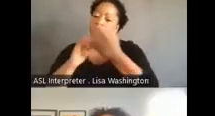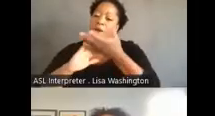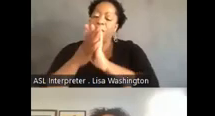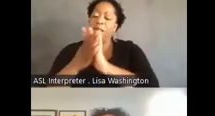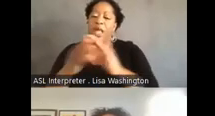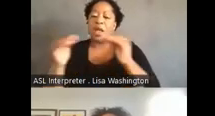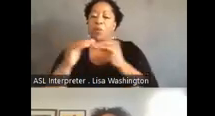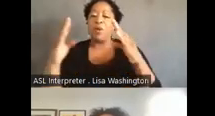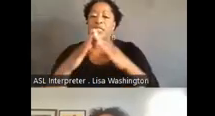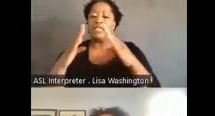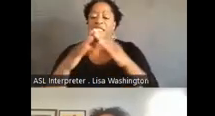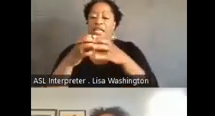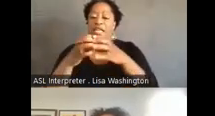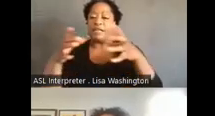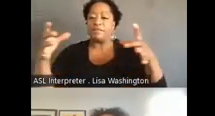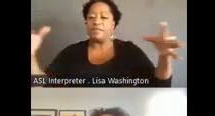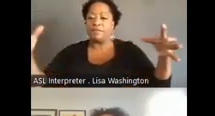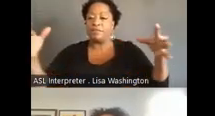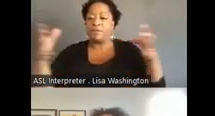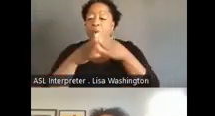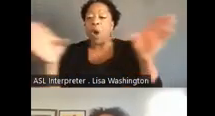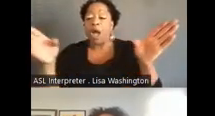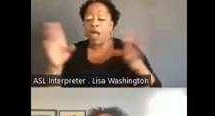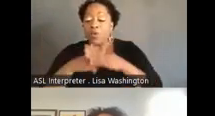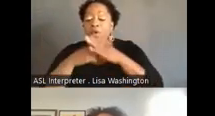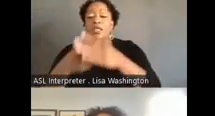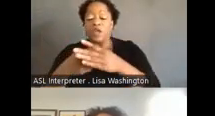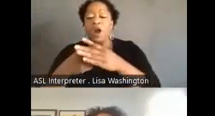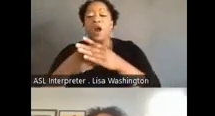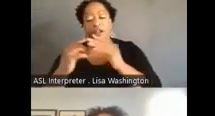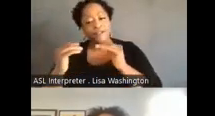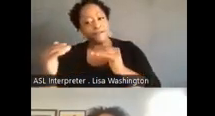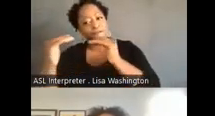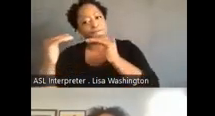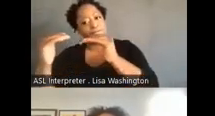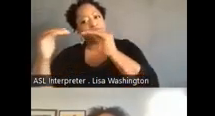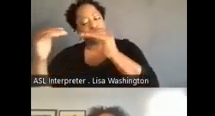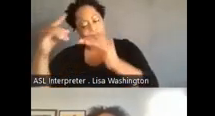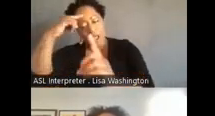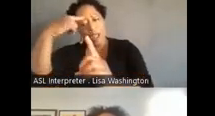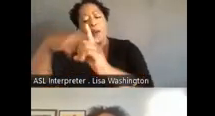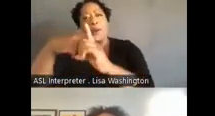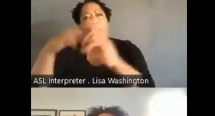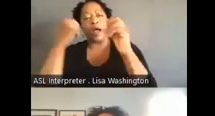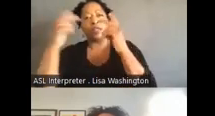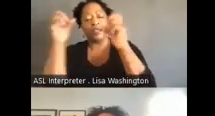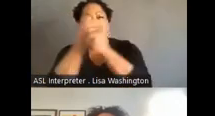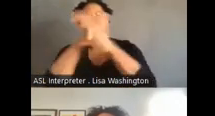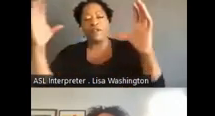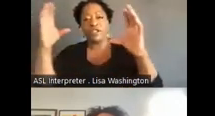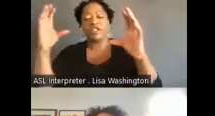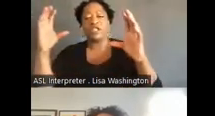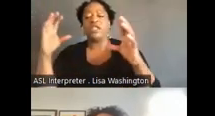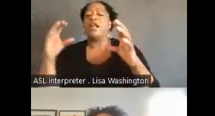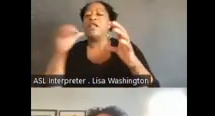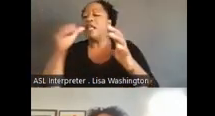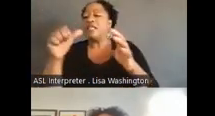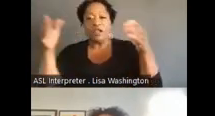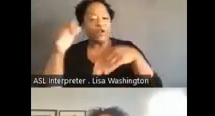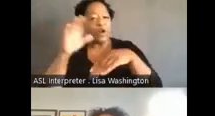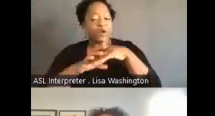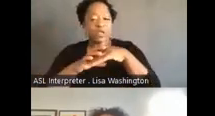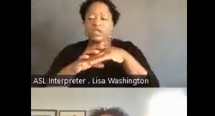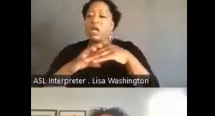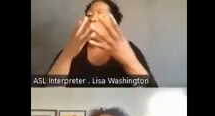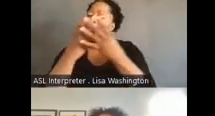we were, we started advancing an affirmative vision that decentered the prison industrial complex in